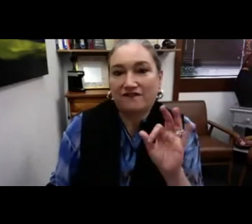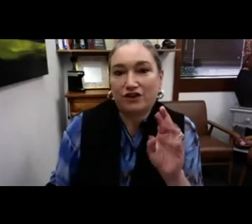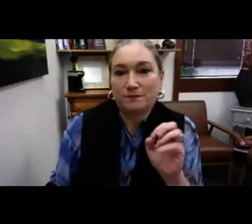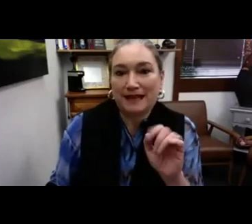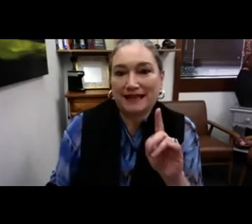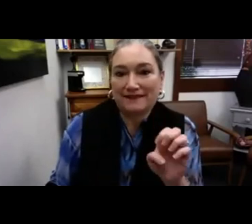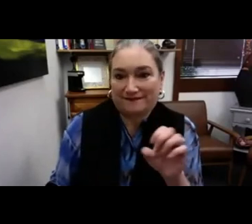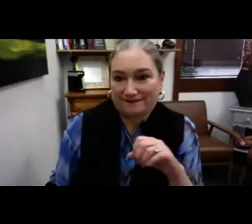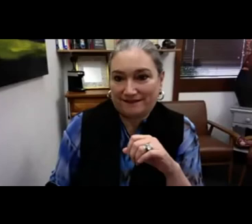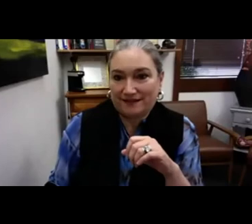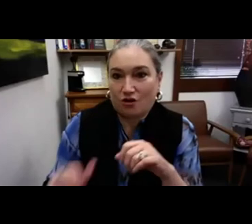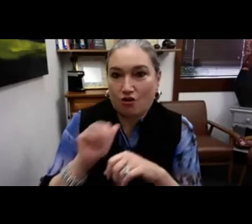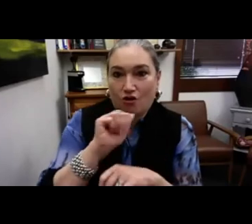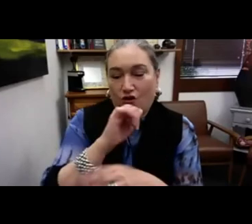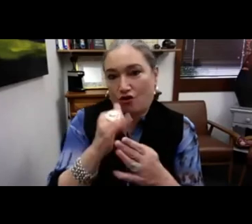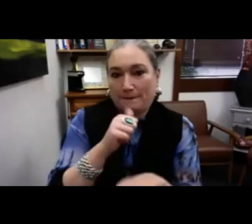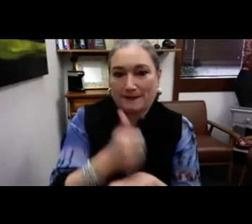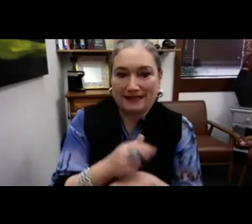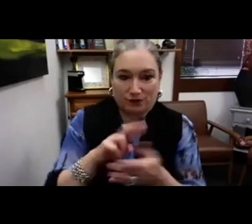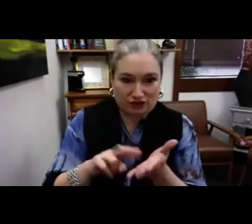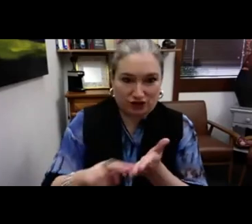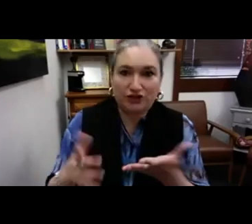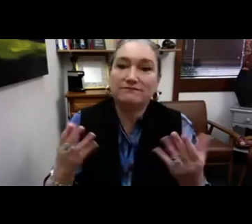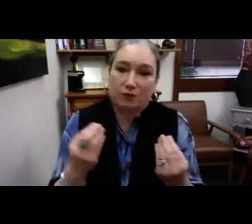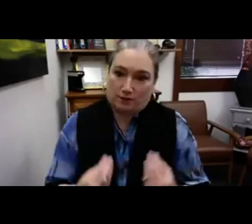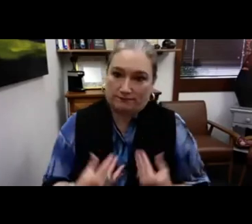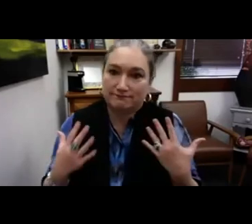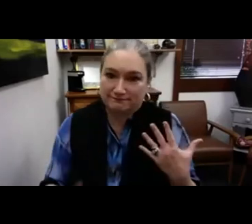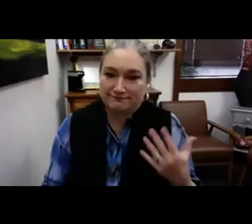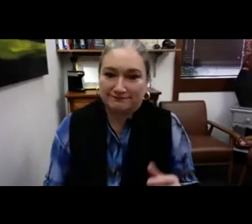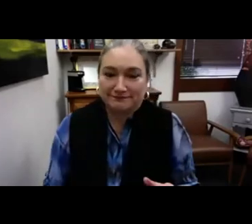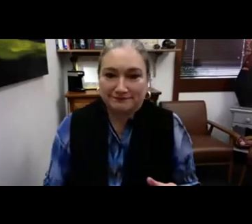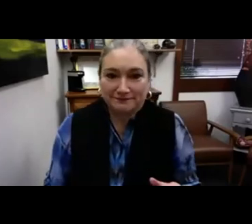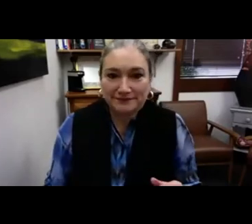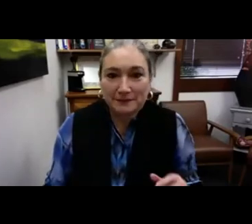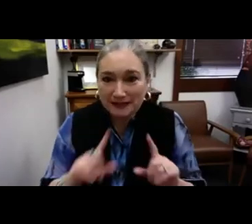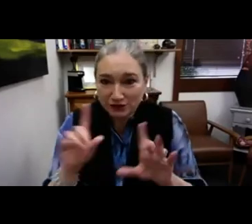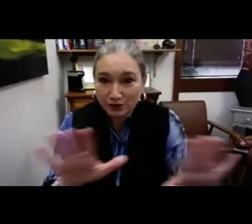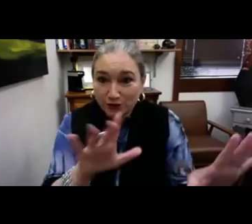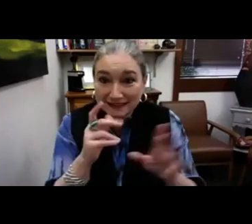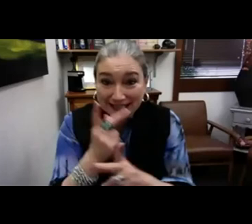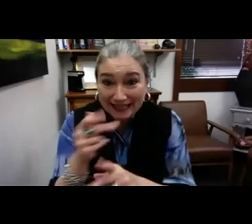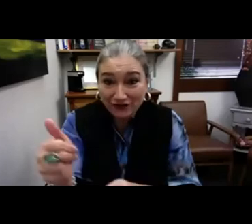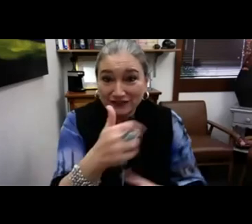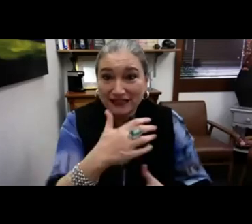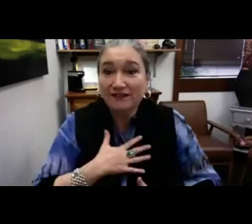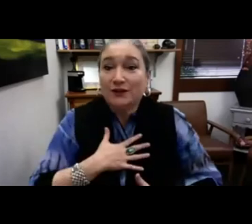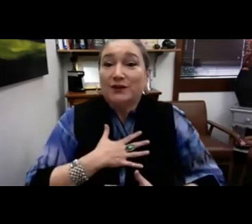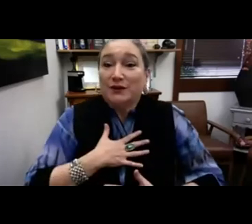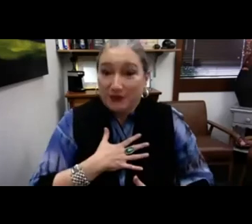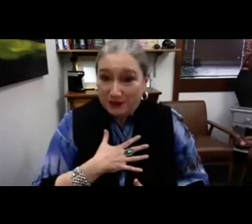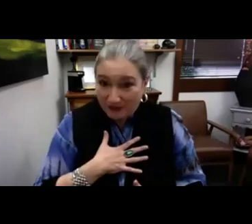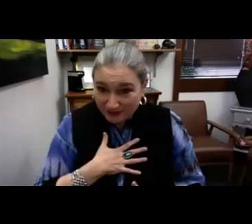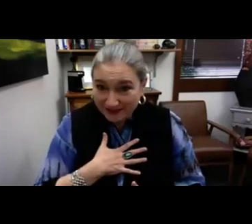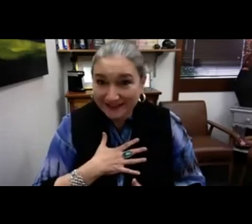Moving on to data 0.5. This is the affirmative art based research. So this is more inspiring experiences.